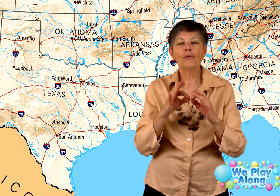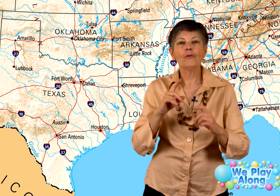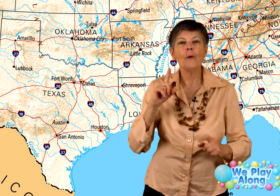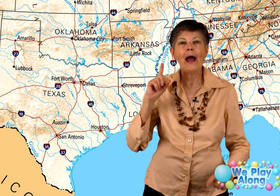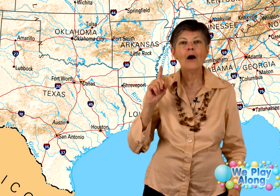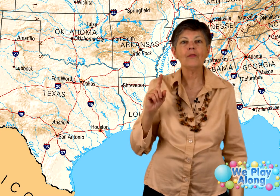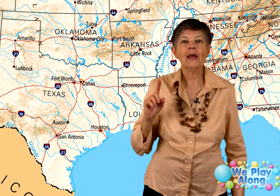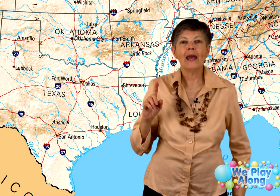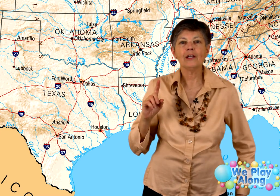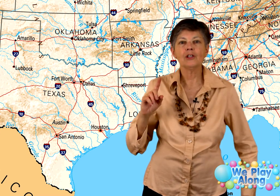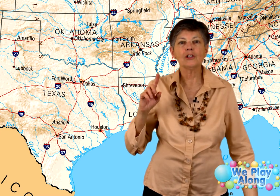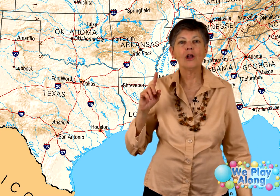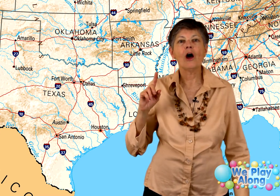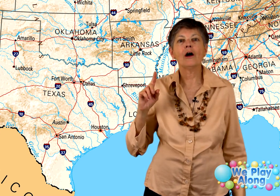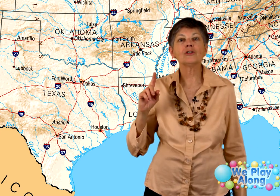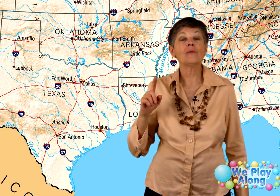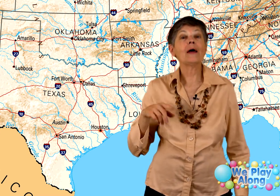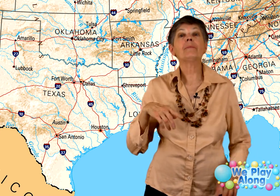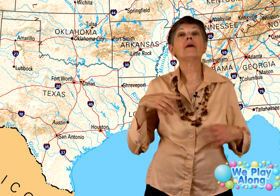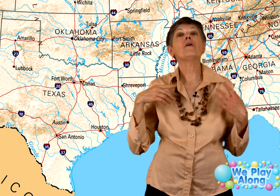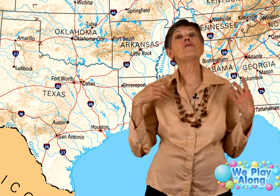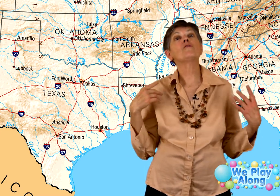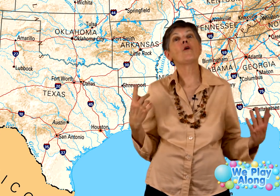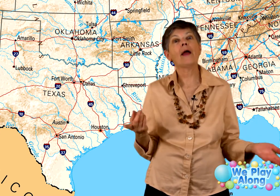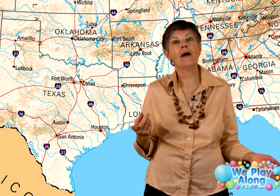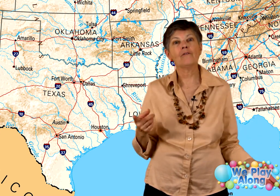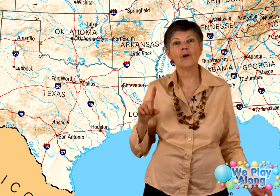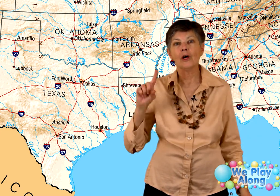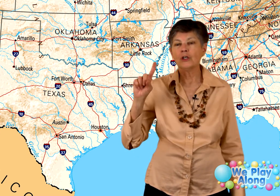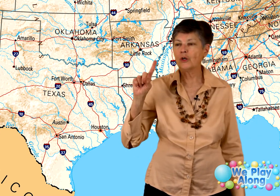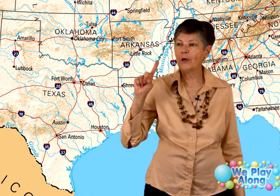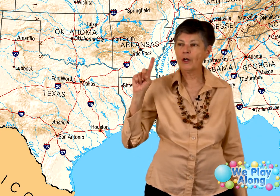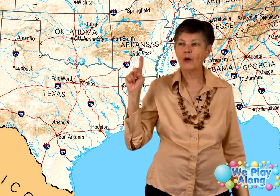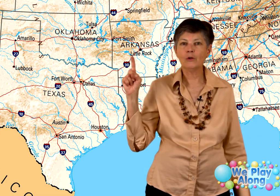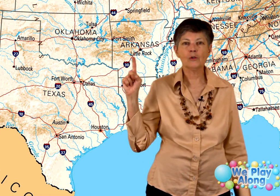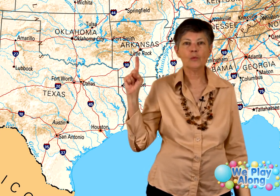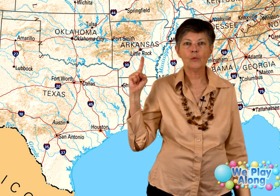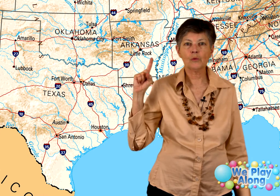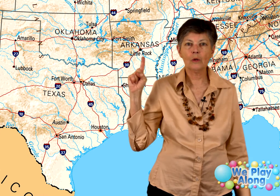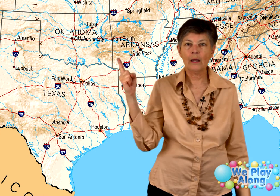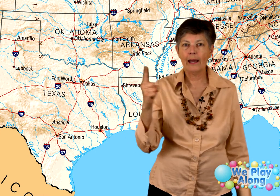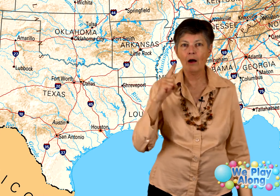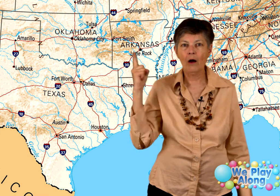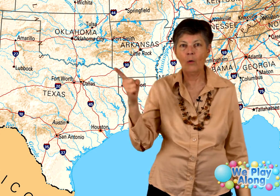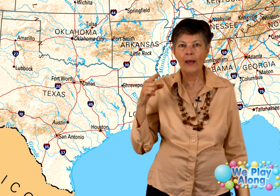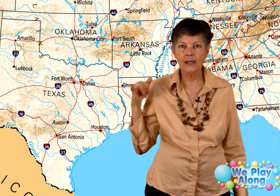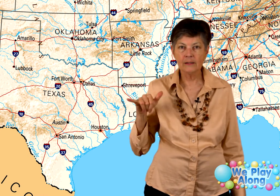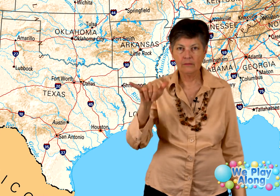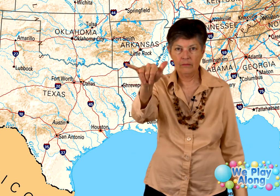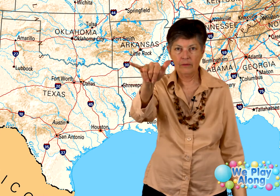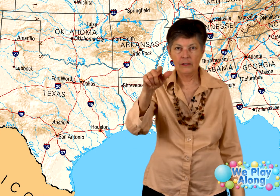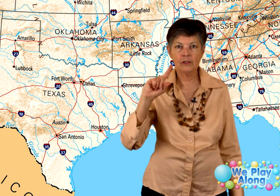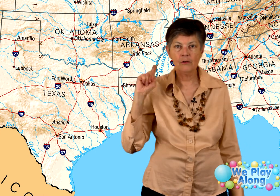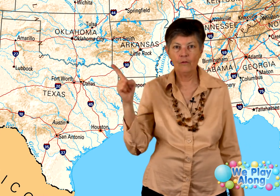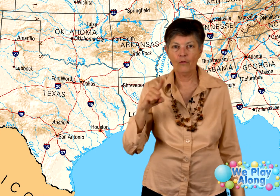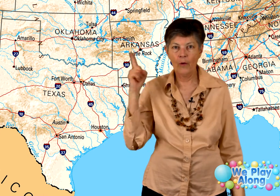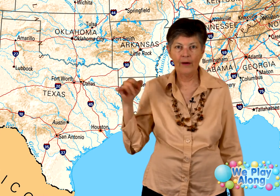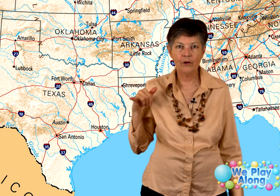Throughout the ages long. So that'd be forever. So we're going to go, like always, this is forever.